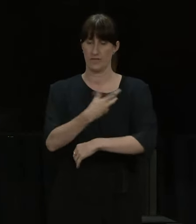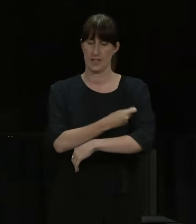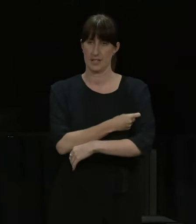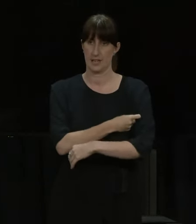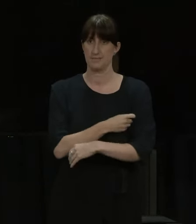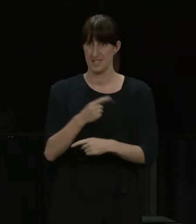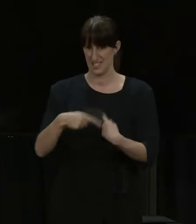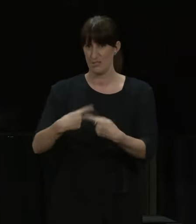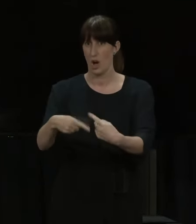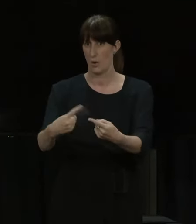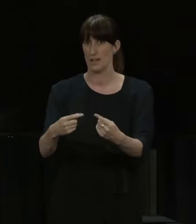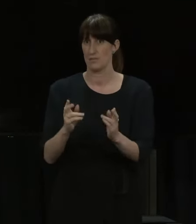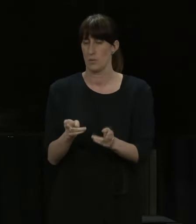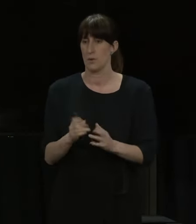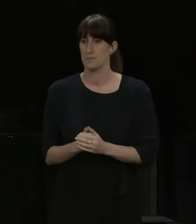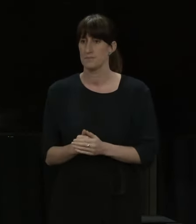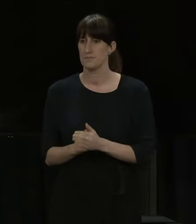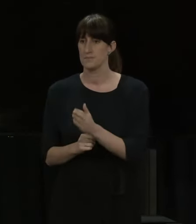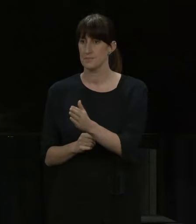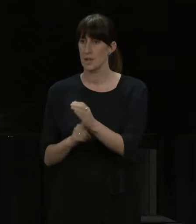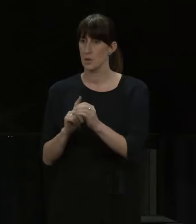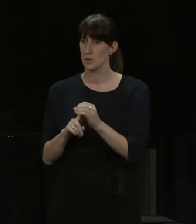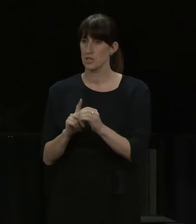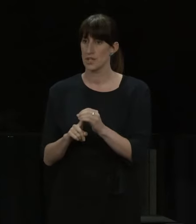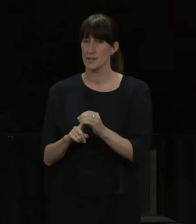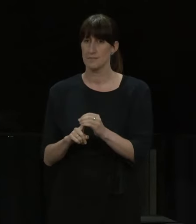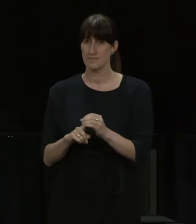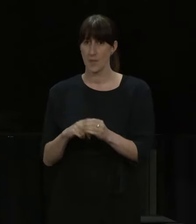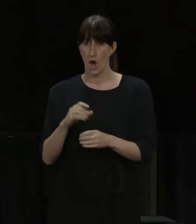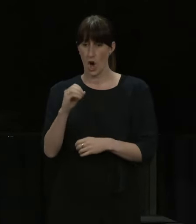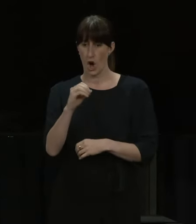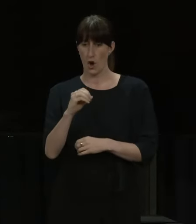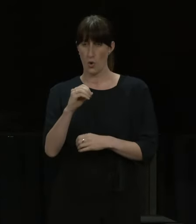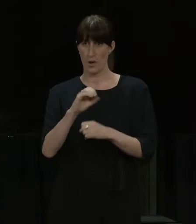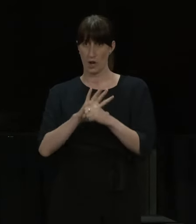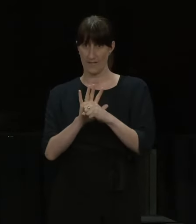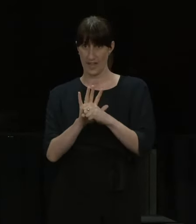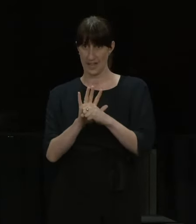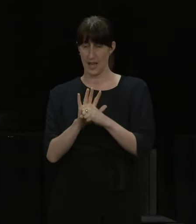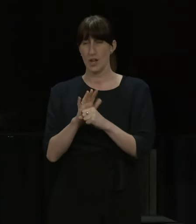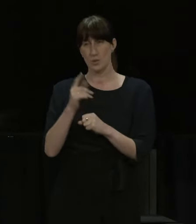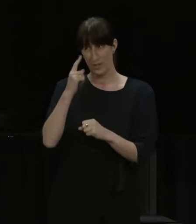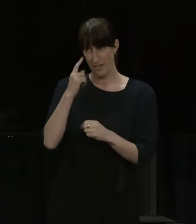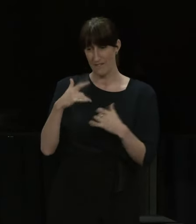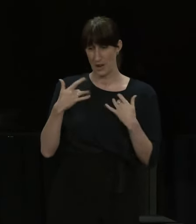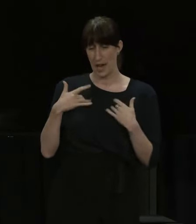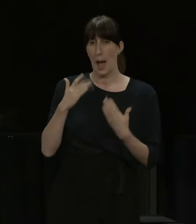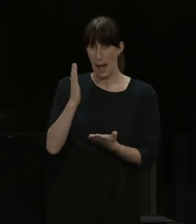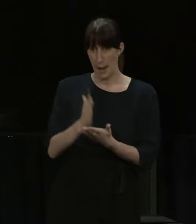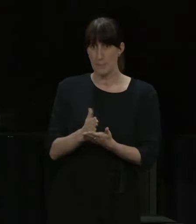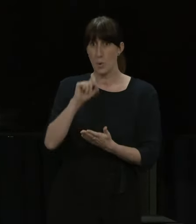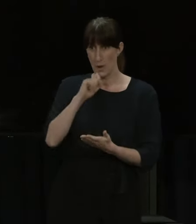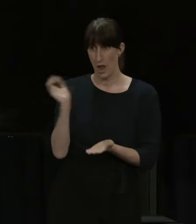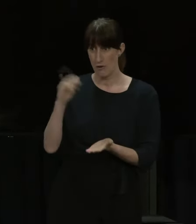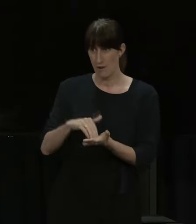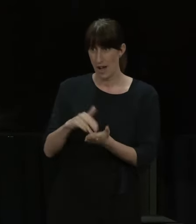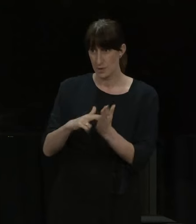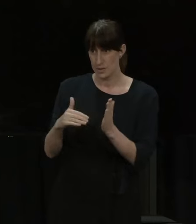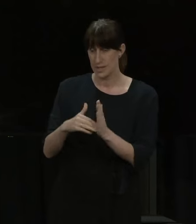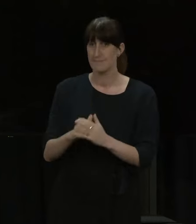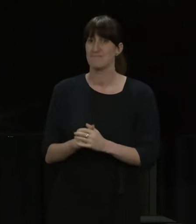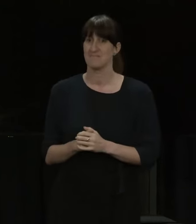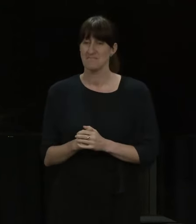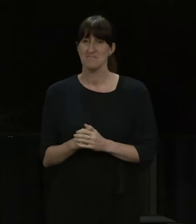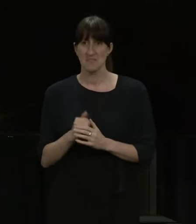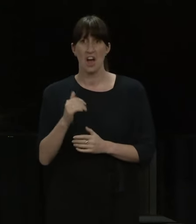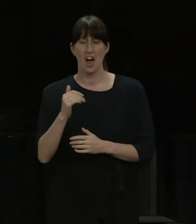perspective that it's just a matter of time before the Omicron variant arrives in New Zealand? I would say so. I'd say it's highly likely it's going to